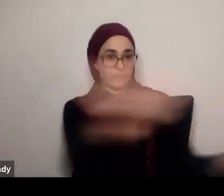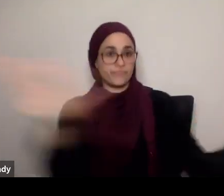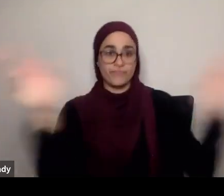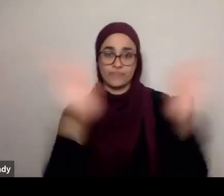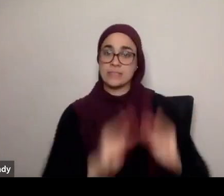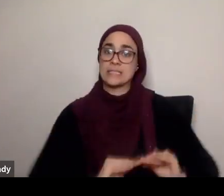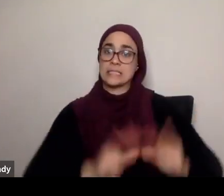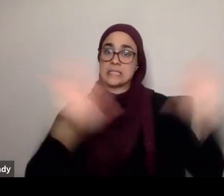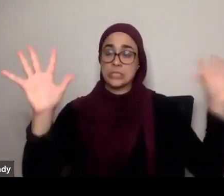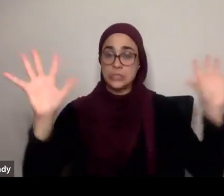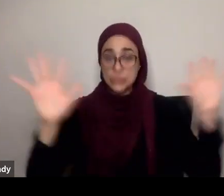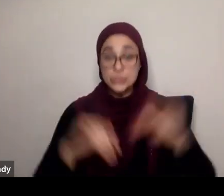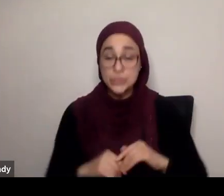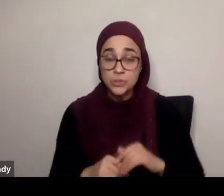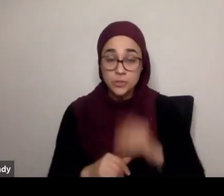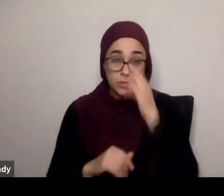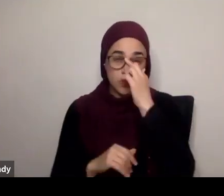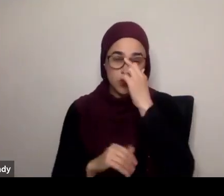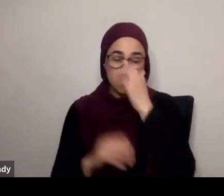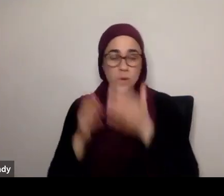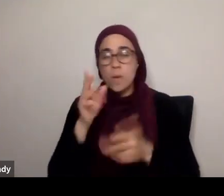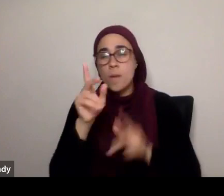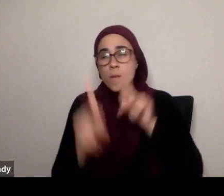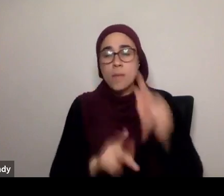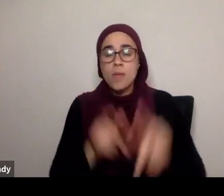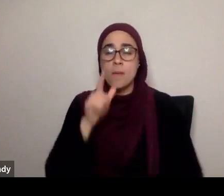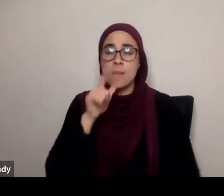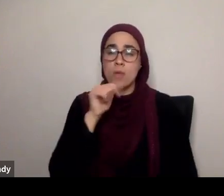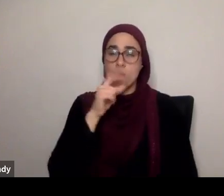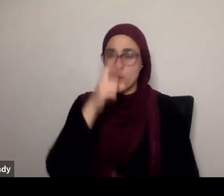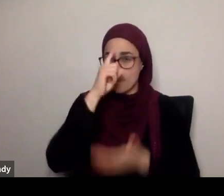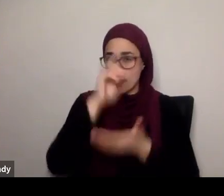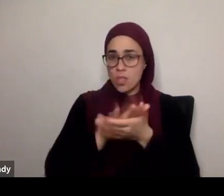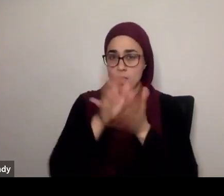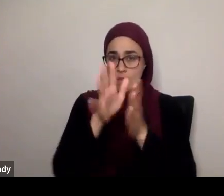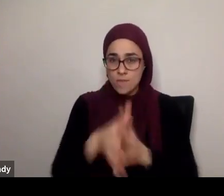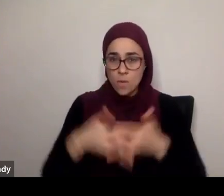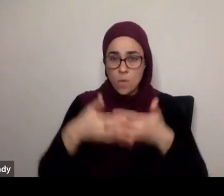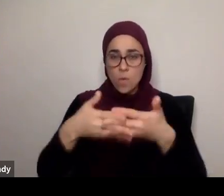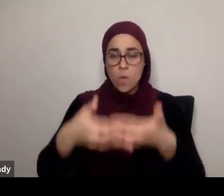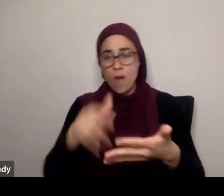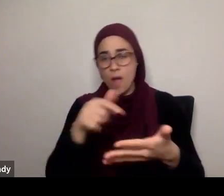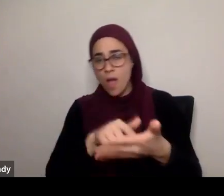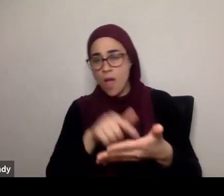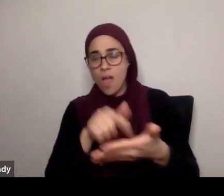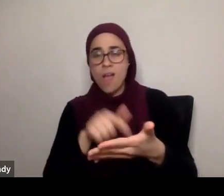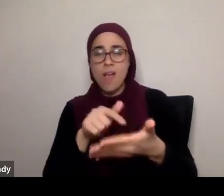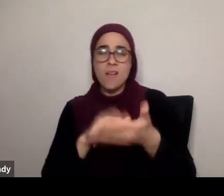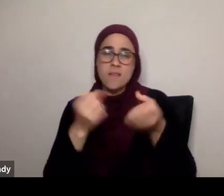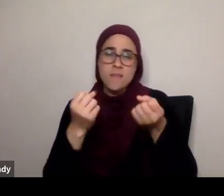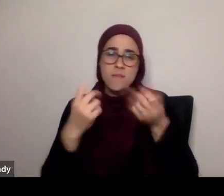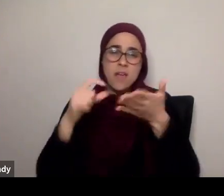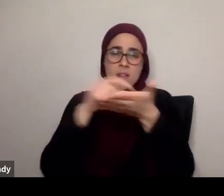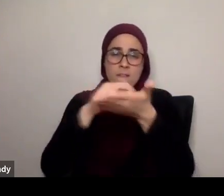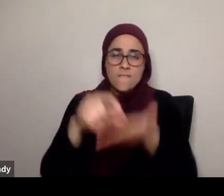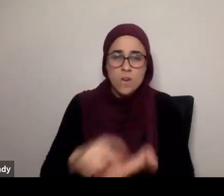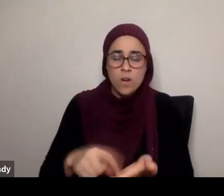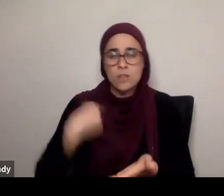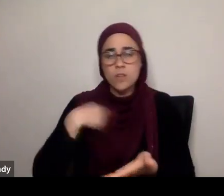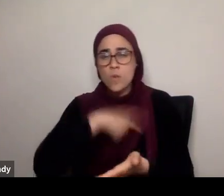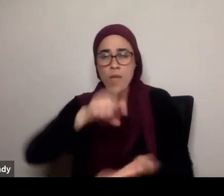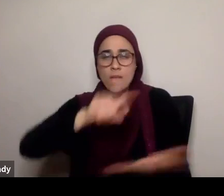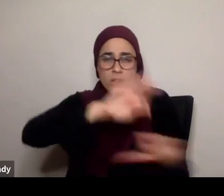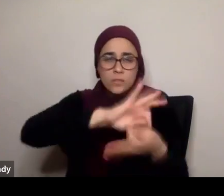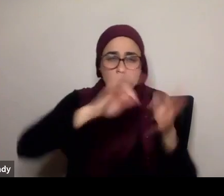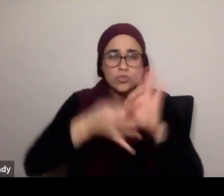basically, build their entire theology, on the idea that, the Quran is esoteric, in nature, there are so many ayat, that we need to interpret, in